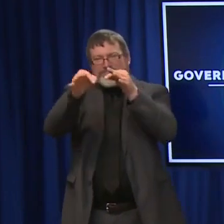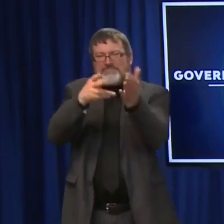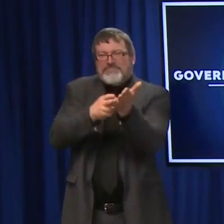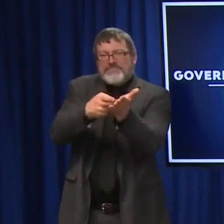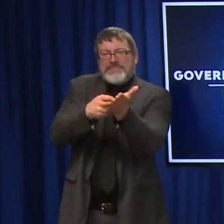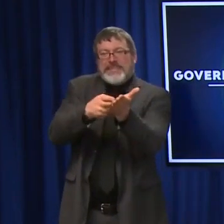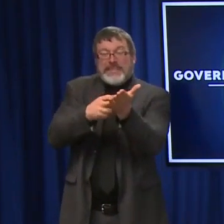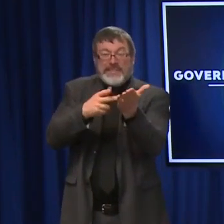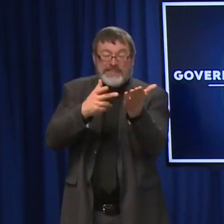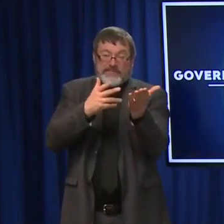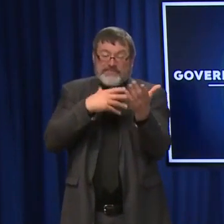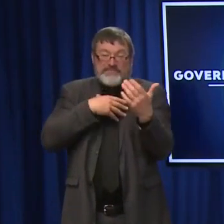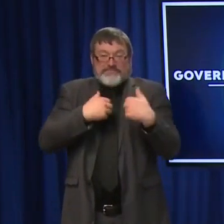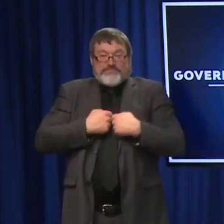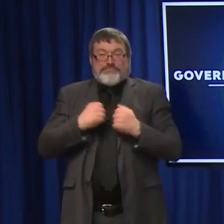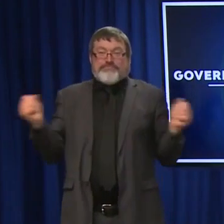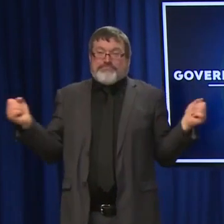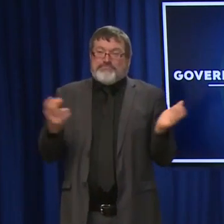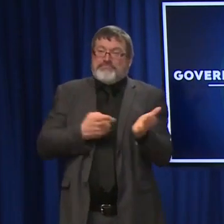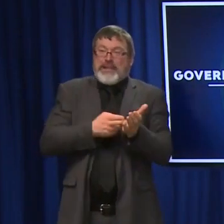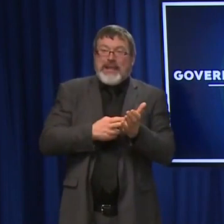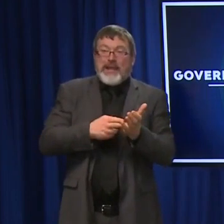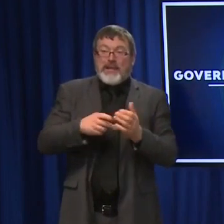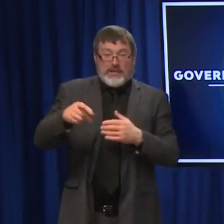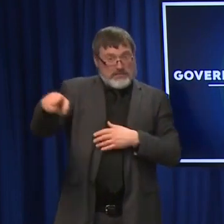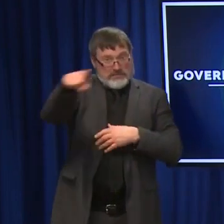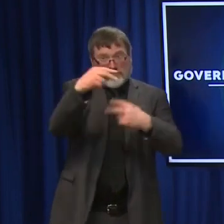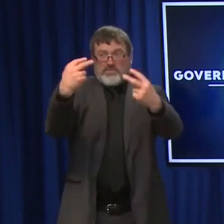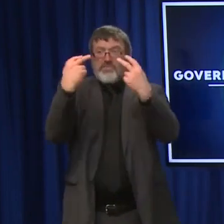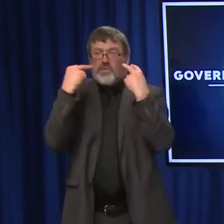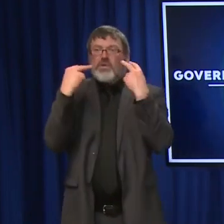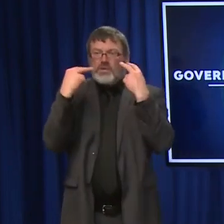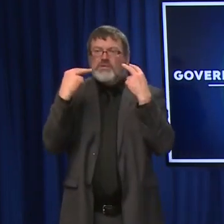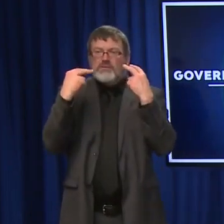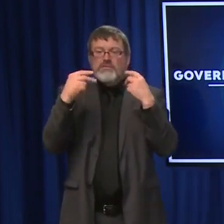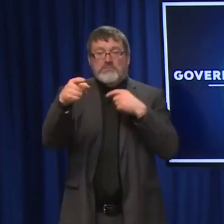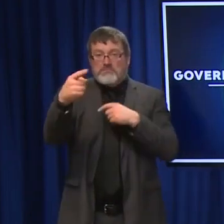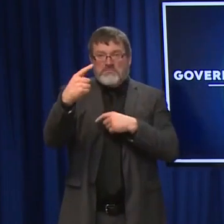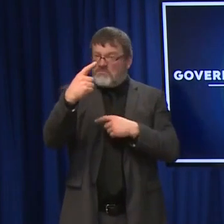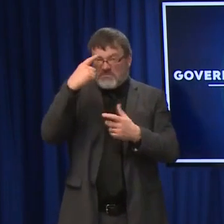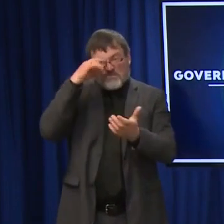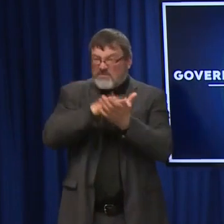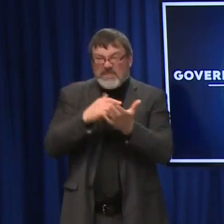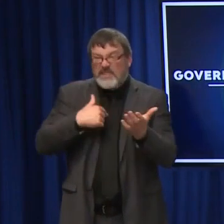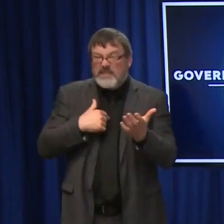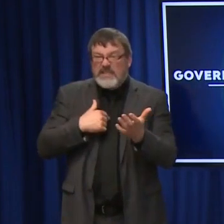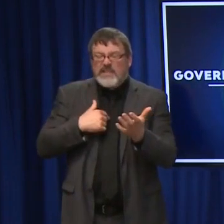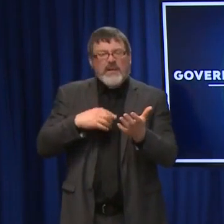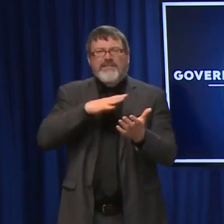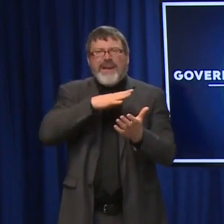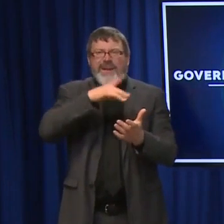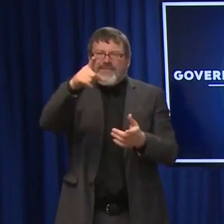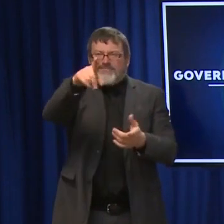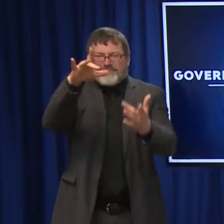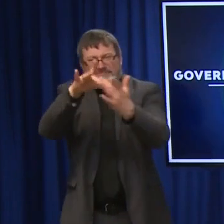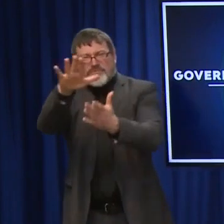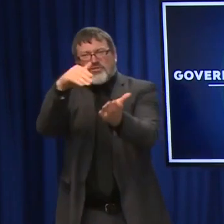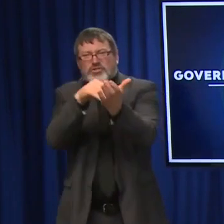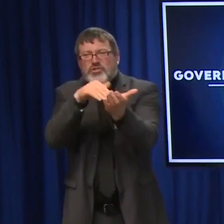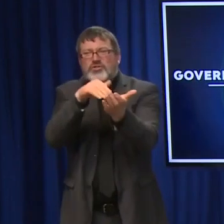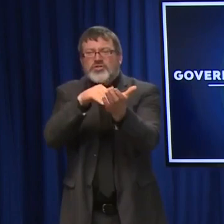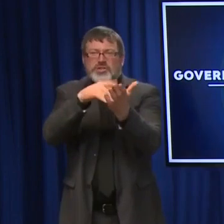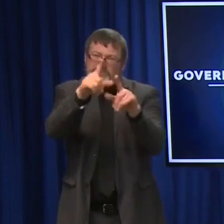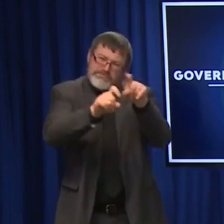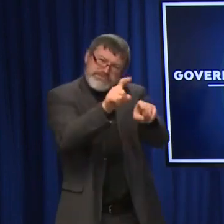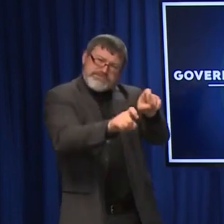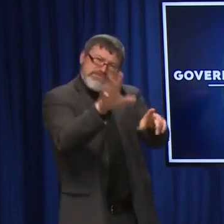looking at these press conferences and you're not buying what we're saying for some reason, by all means, pick up the phone to your doctor. Pick up your phone to someone that you do trust because